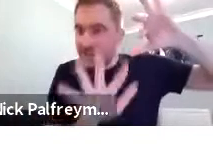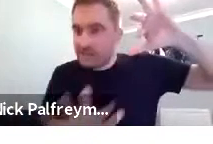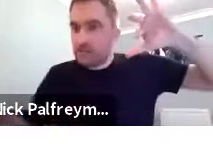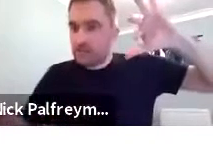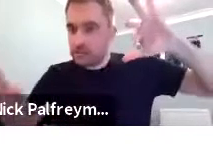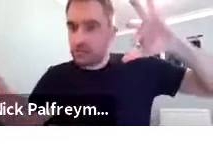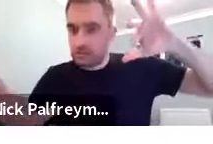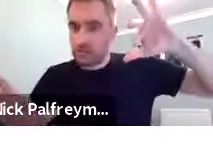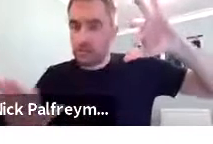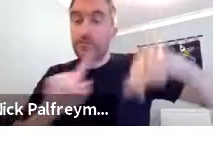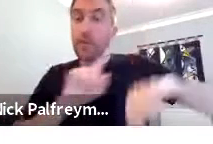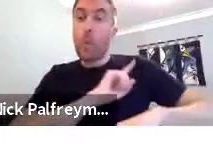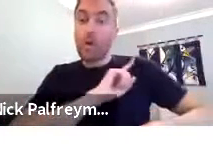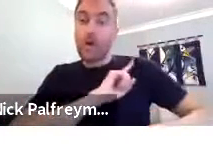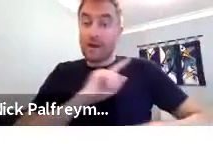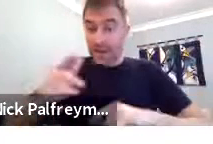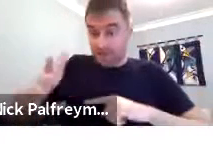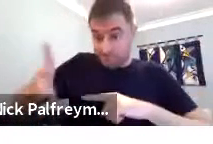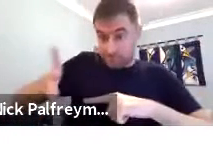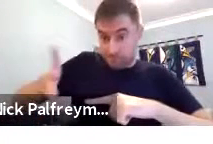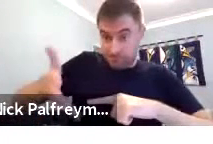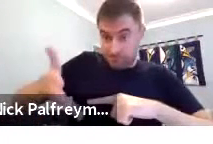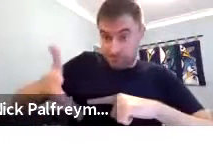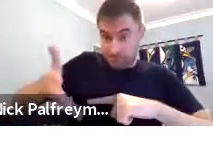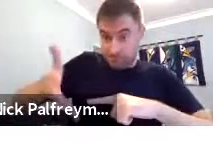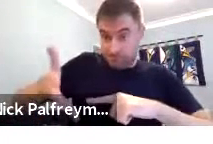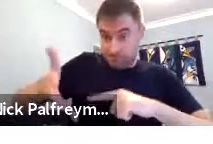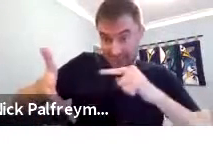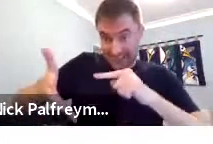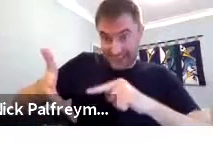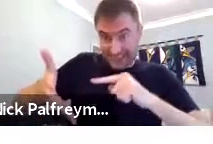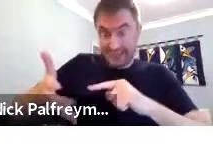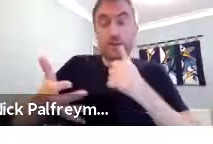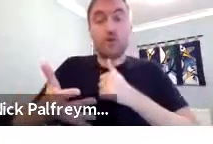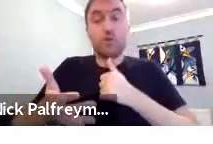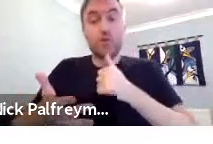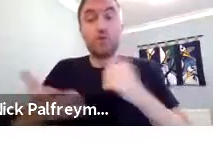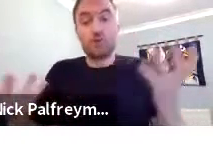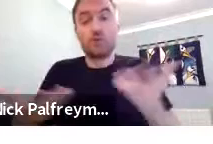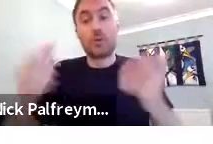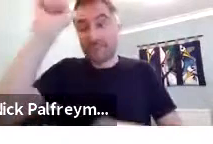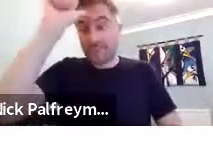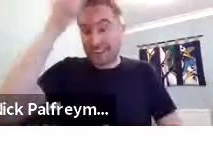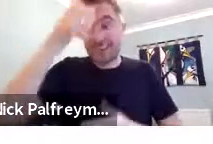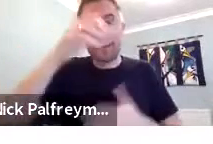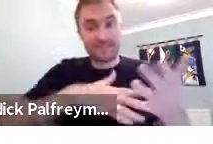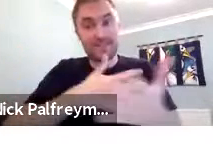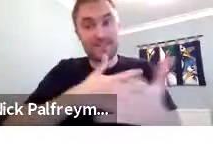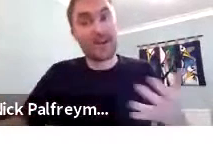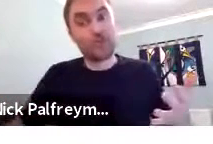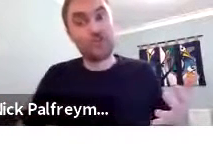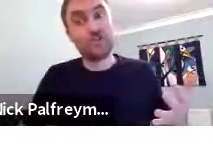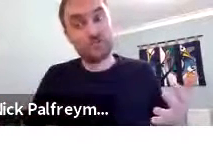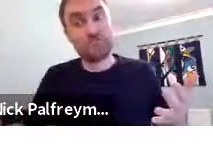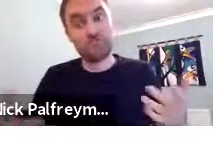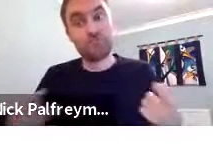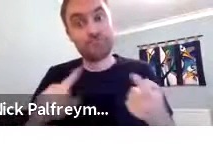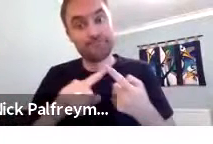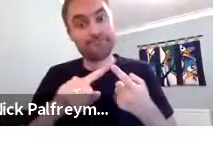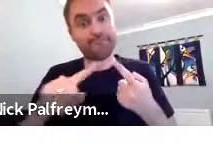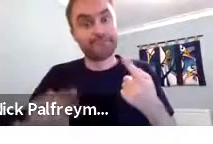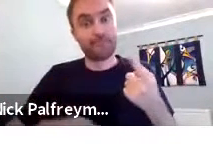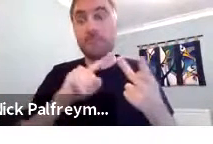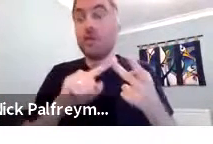and how Hinduism has spread from India. Because this sign is used in India